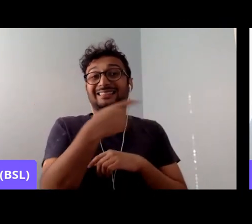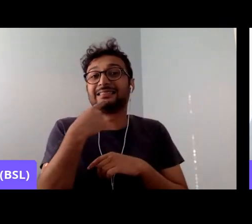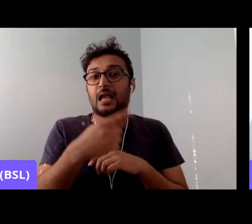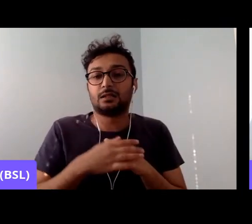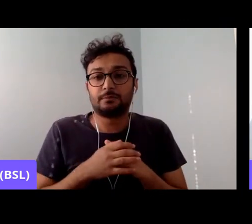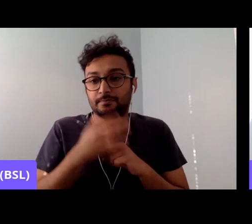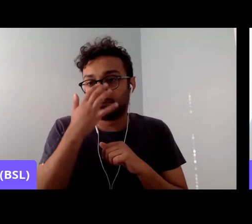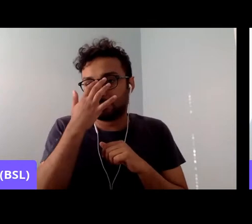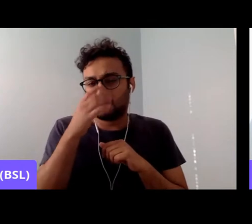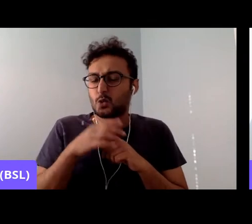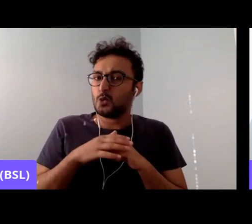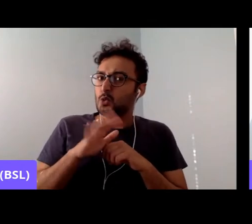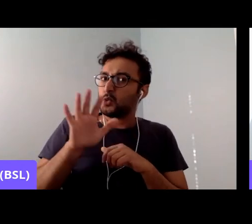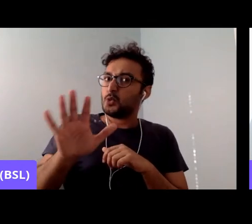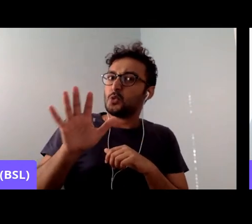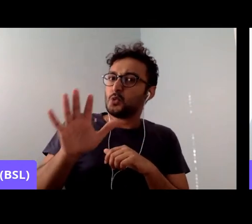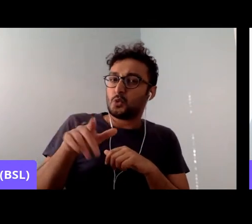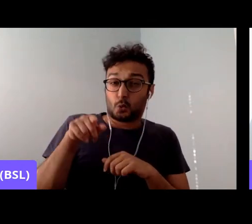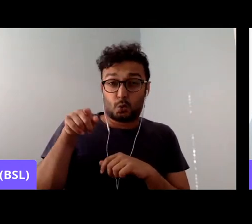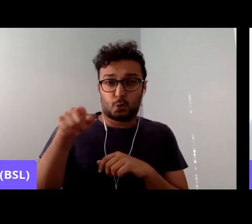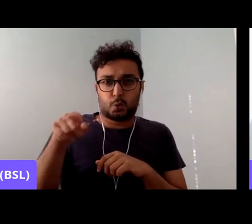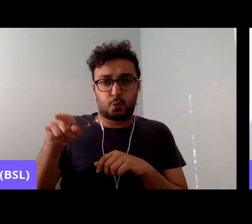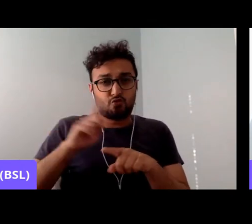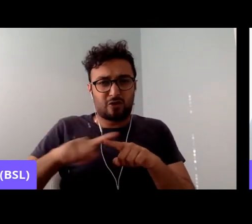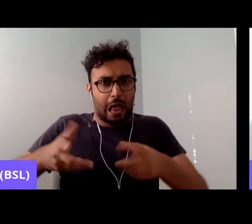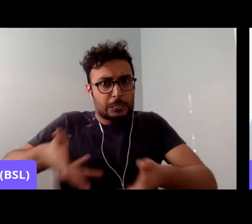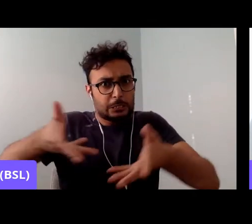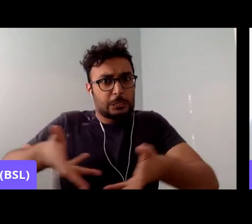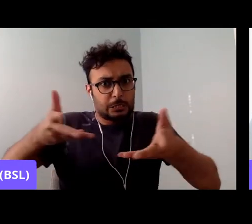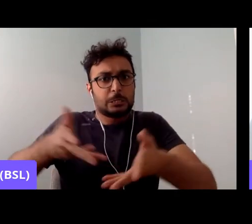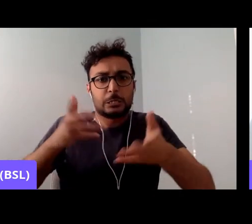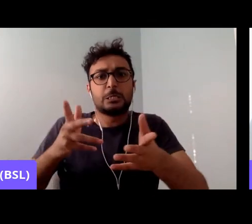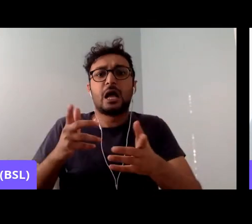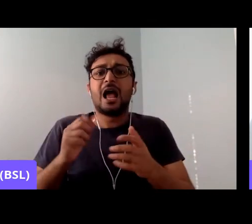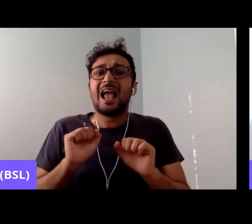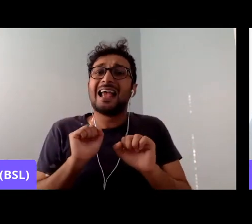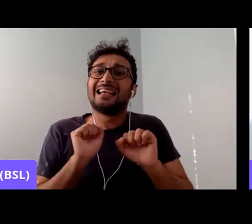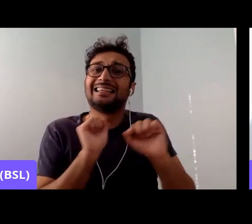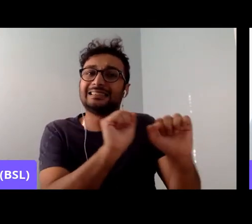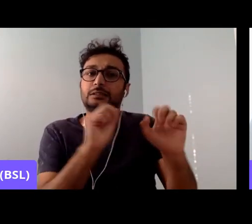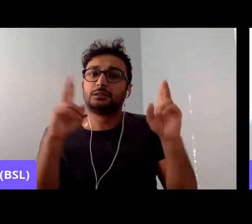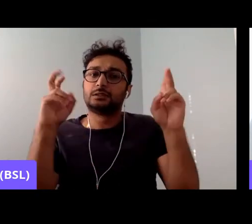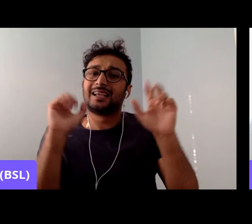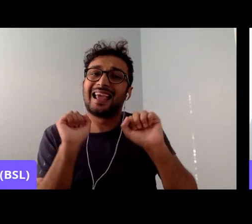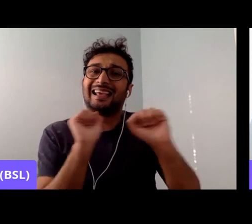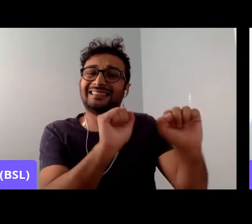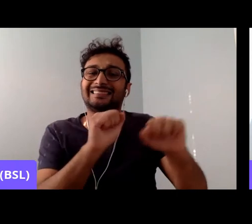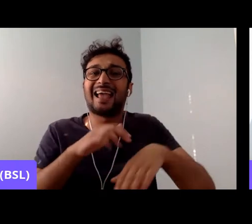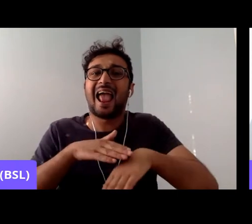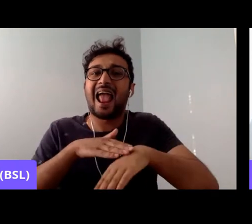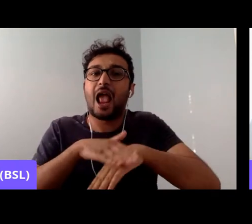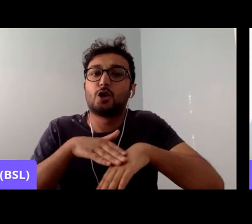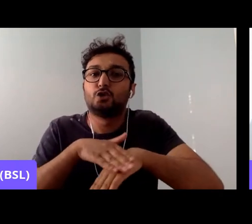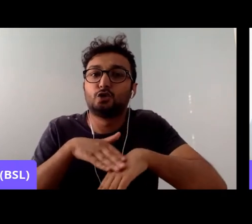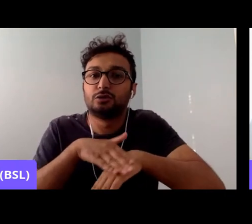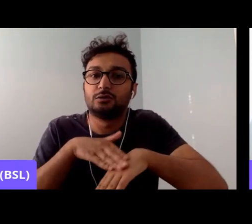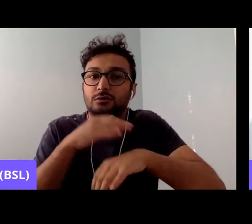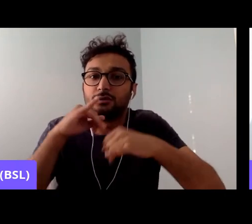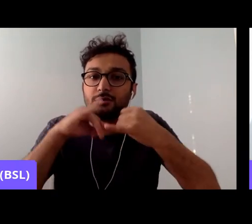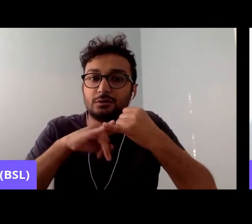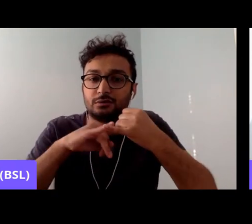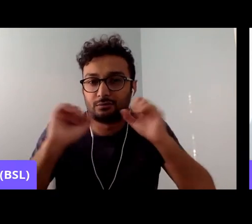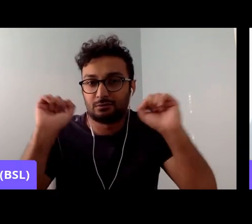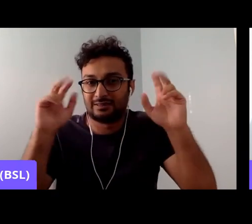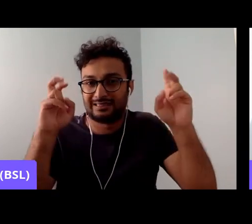Asians. The senior Labour Party MP should talk about his Asians, tells you where race stretch of the party